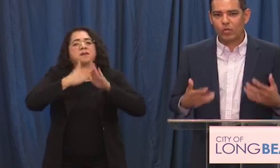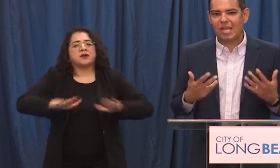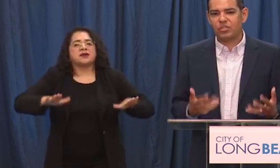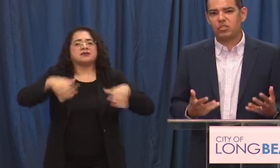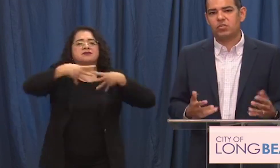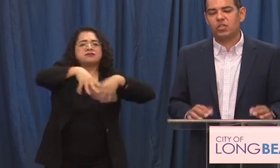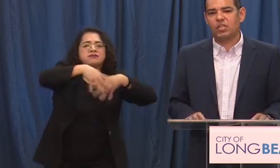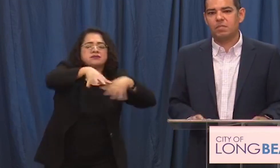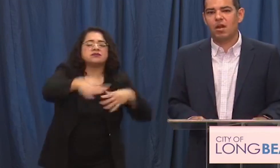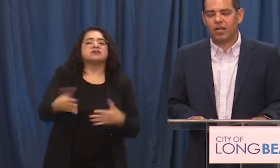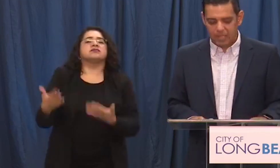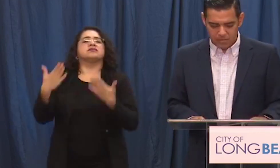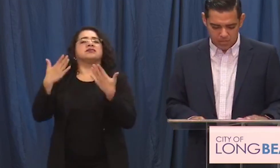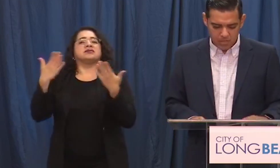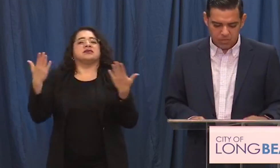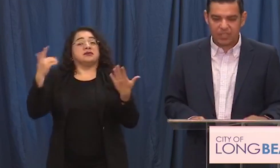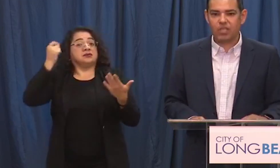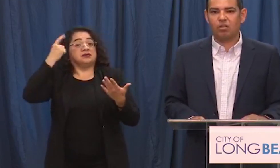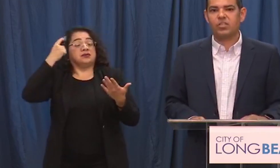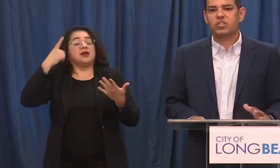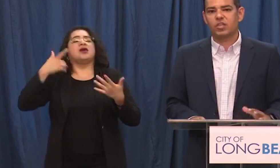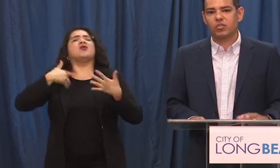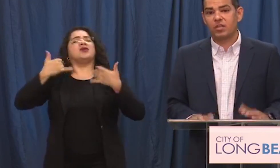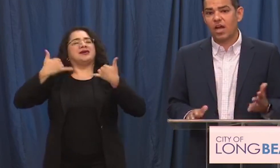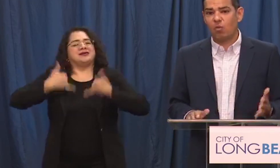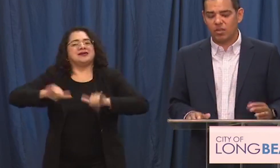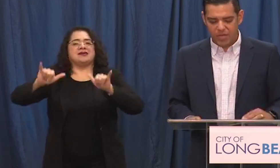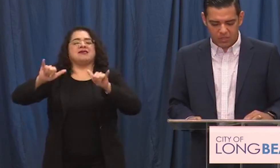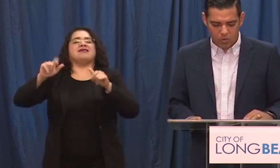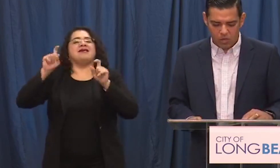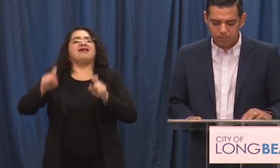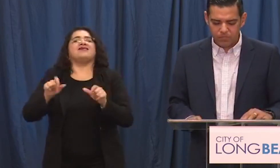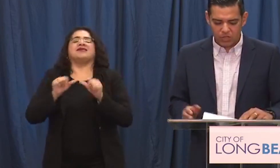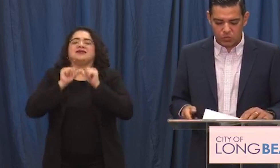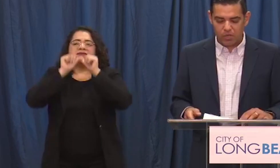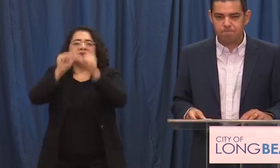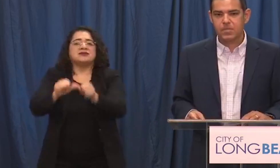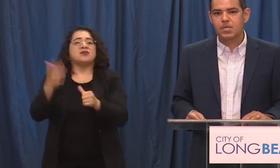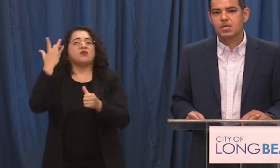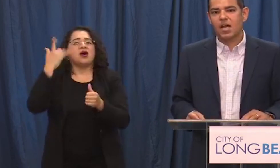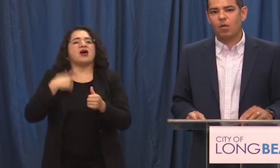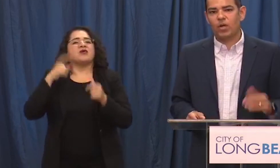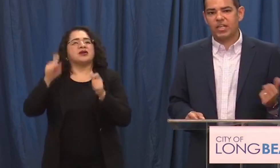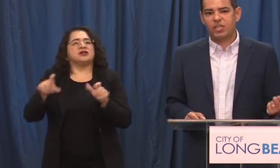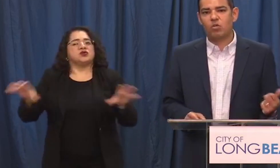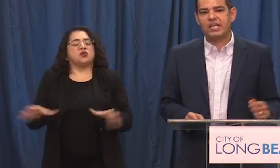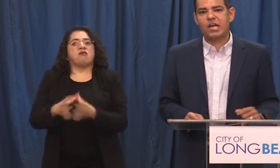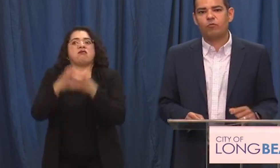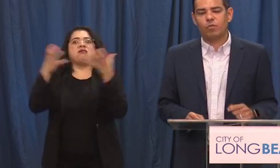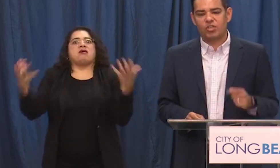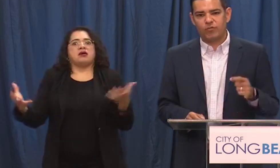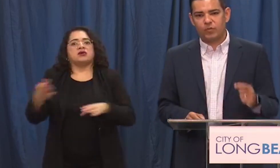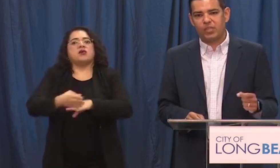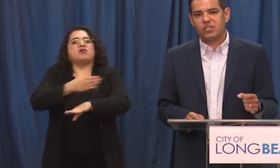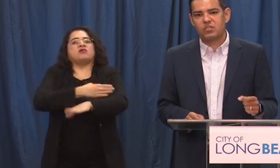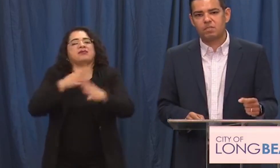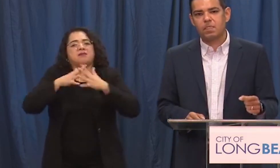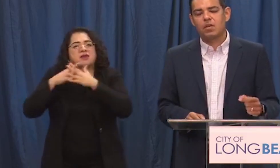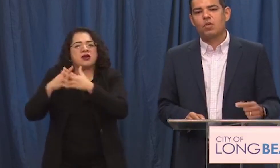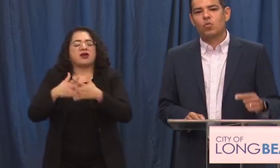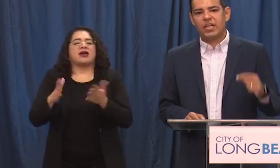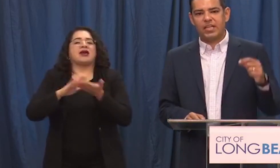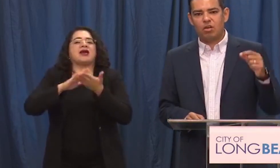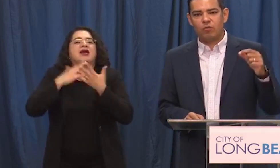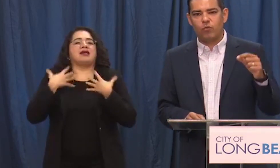the work that we have to do still in America to heal this country. I want to thank you all as well. We're going to hear right now from our Chief of Police.